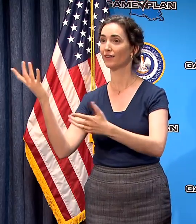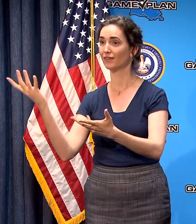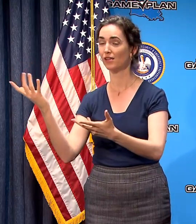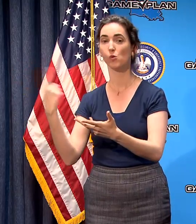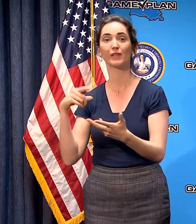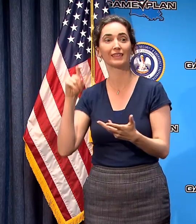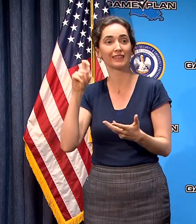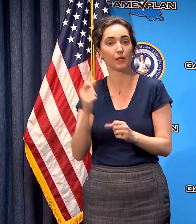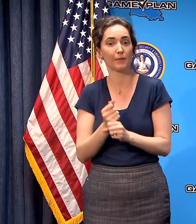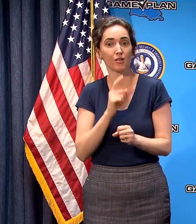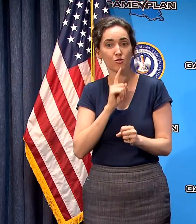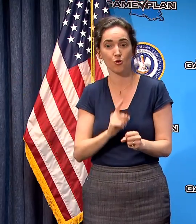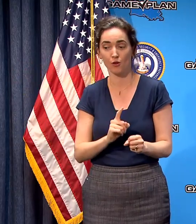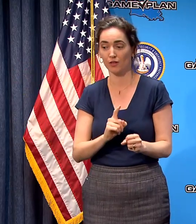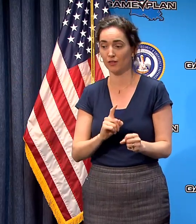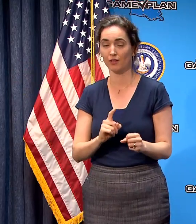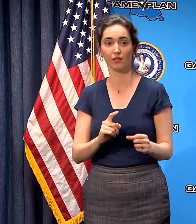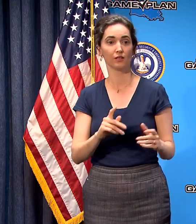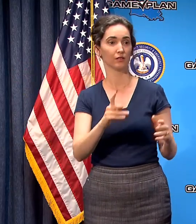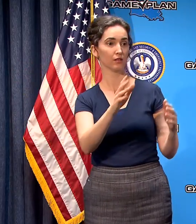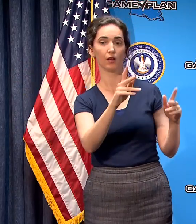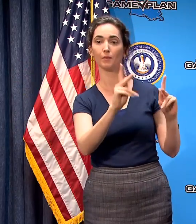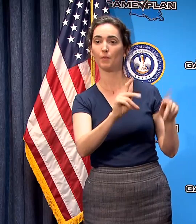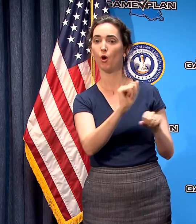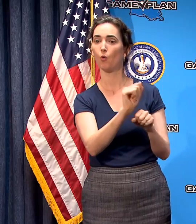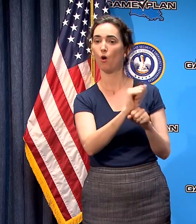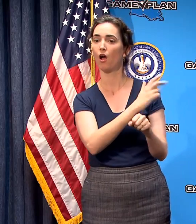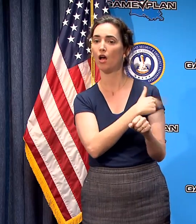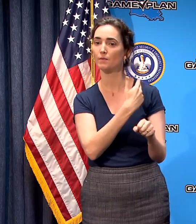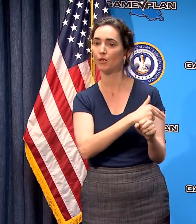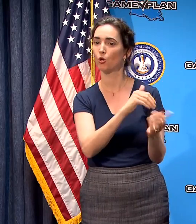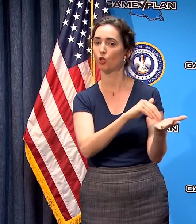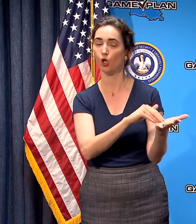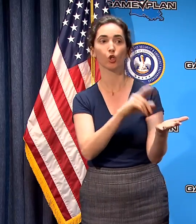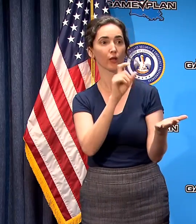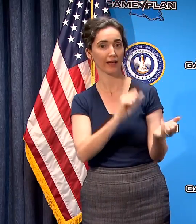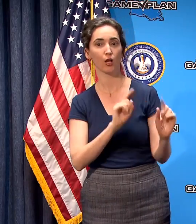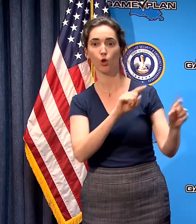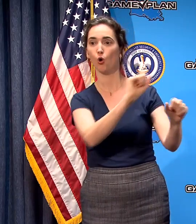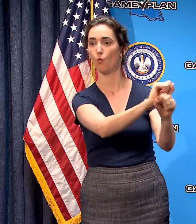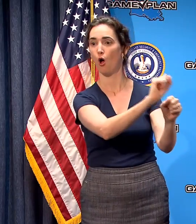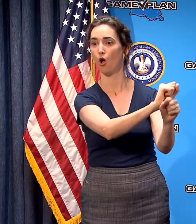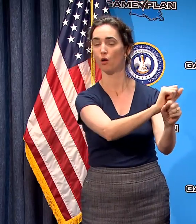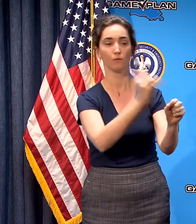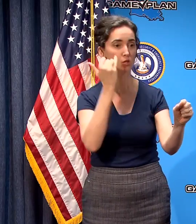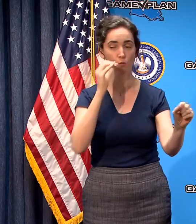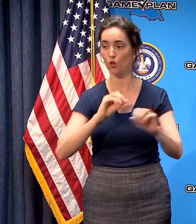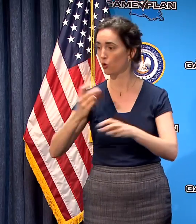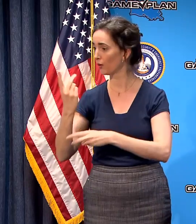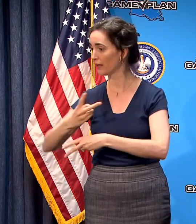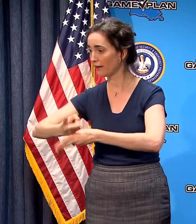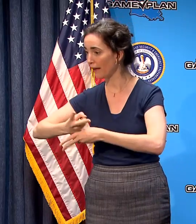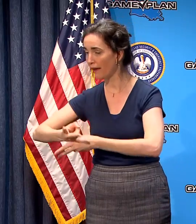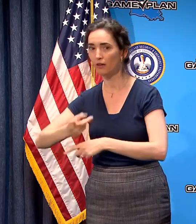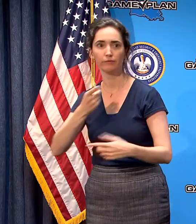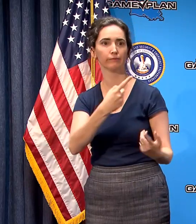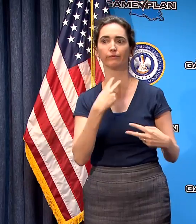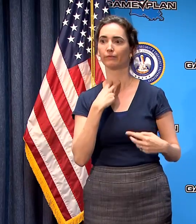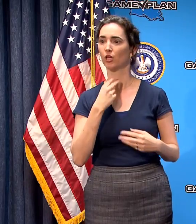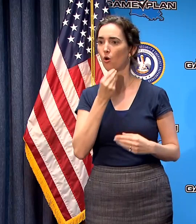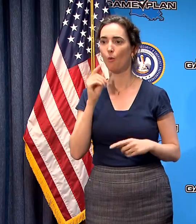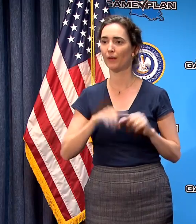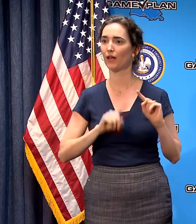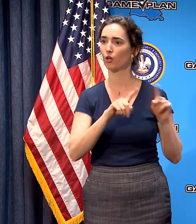at a minimum that our healthcare workers can go to work and some of them can't if they don't have daycare for example so